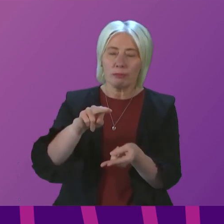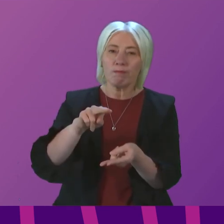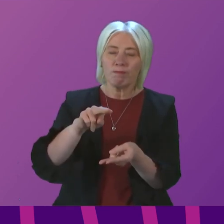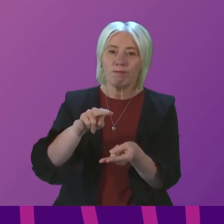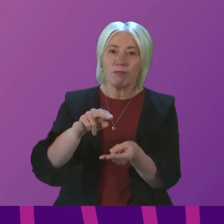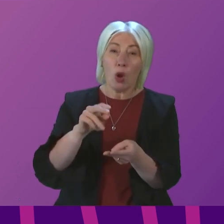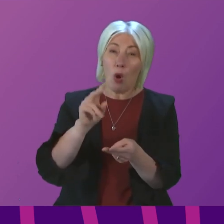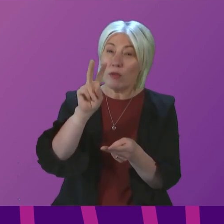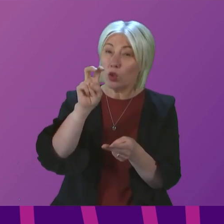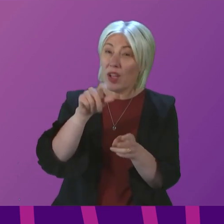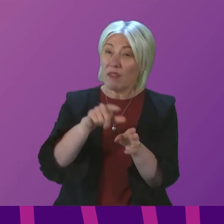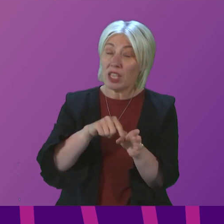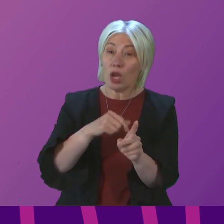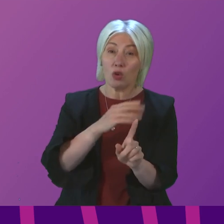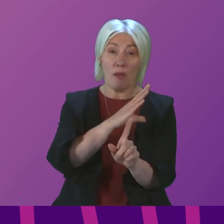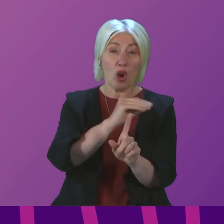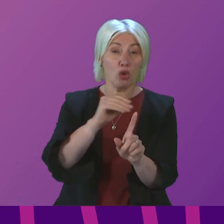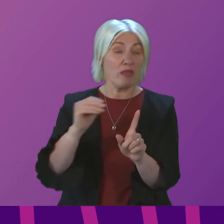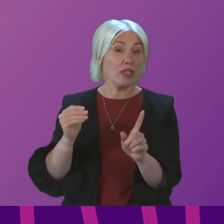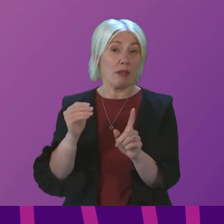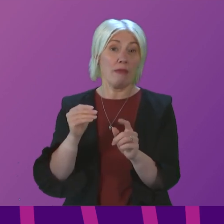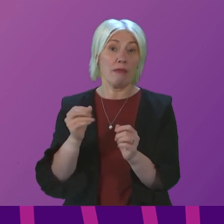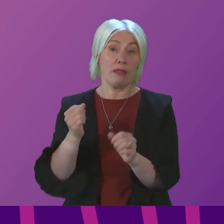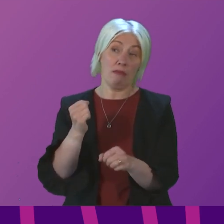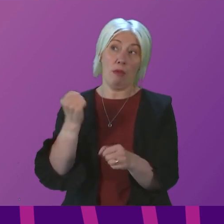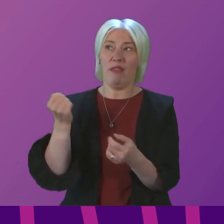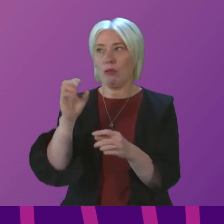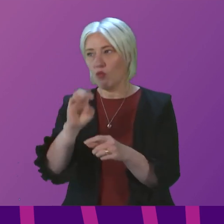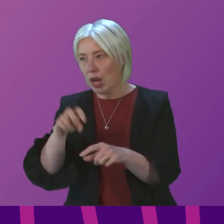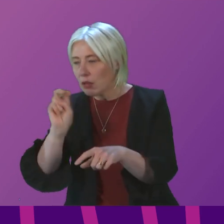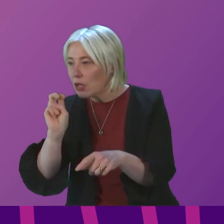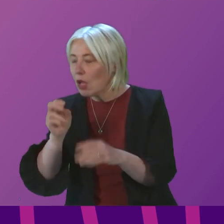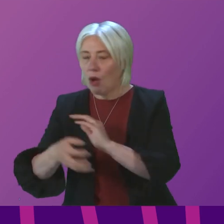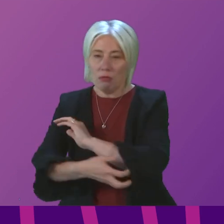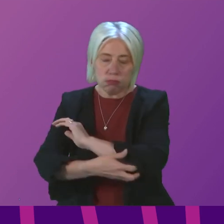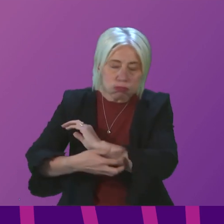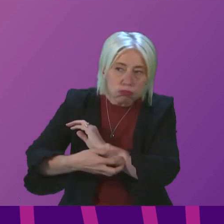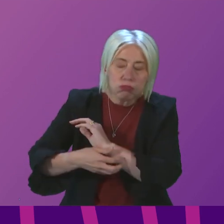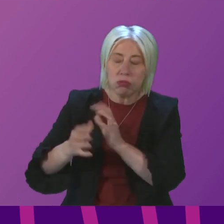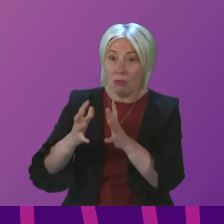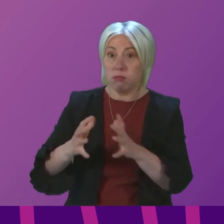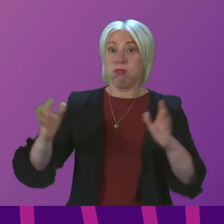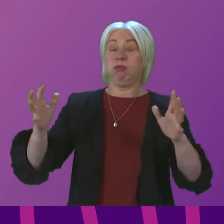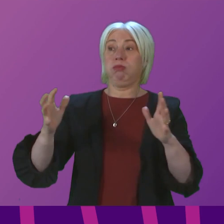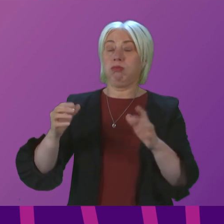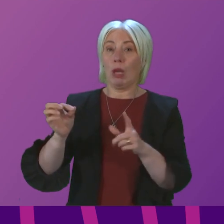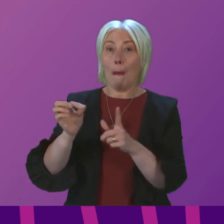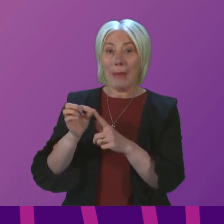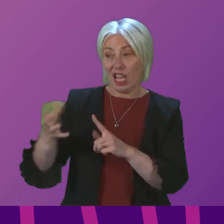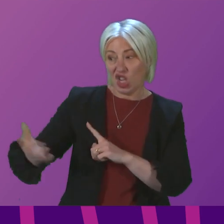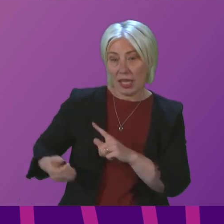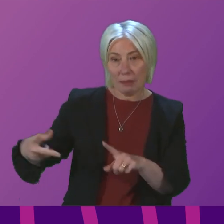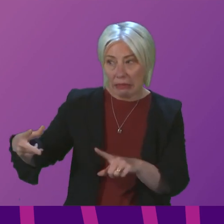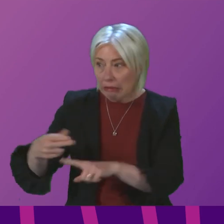12 years of Tory government at Westminster, we've had Brexit, we've austerity, we've seen poverty increasing, we've had pension cuts,